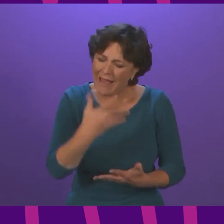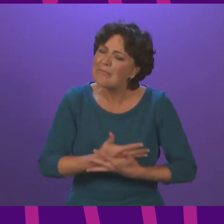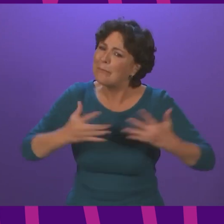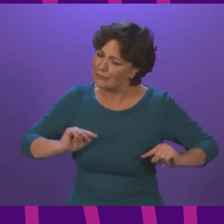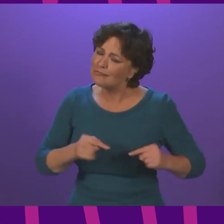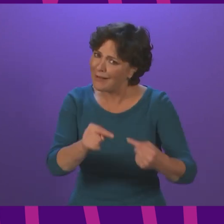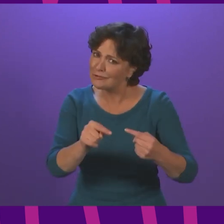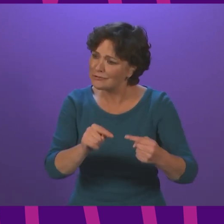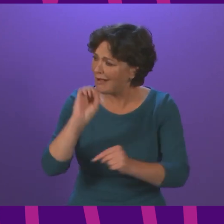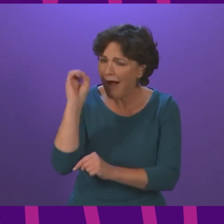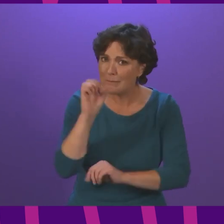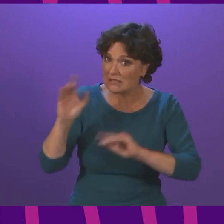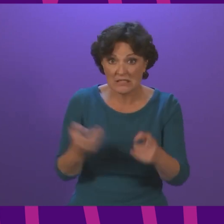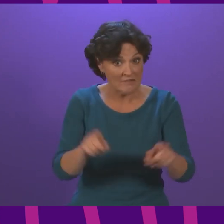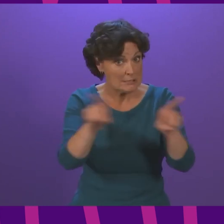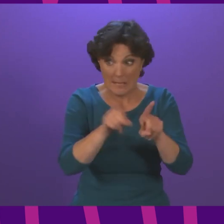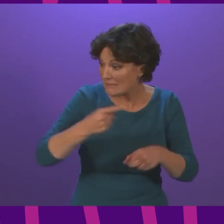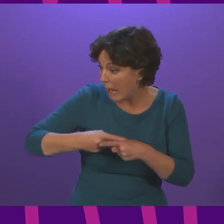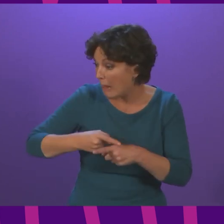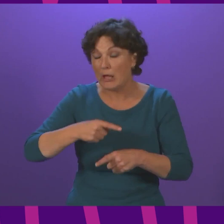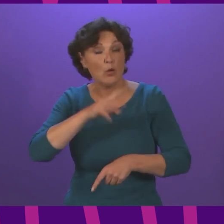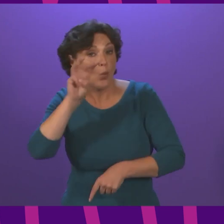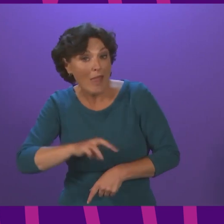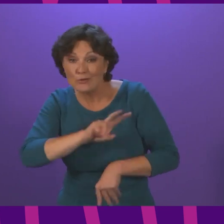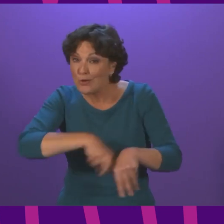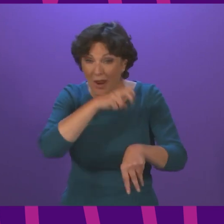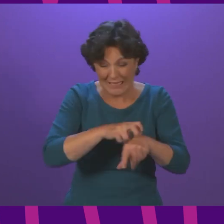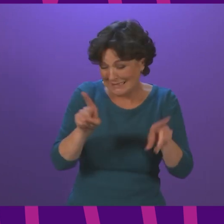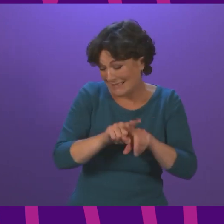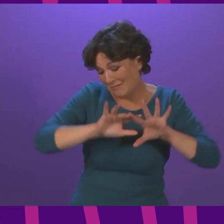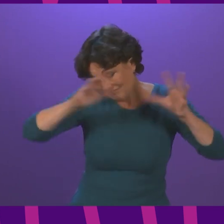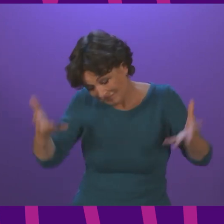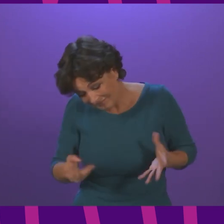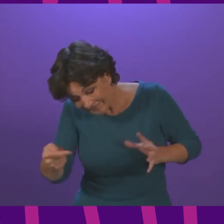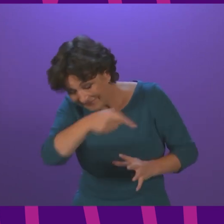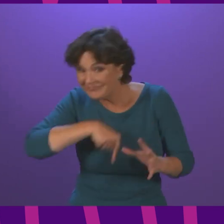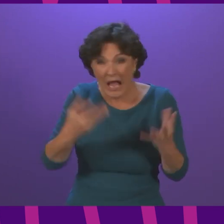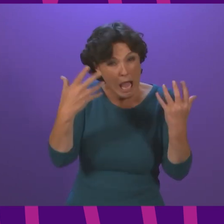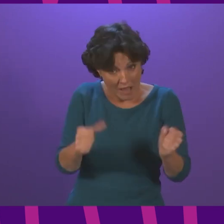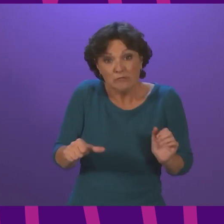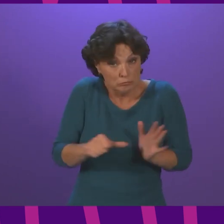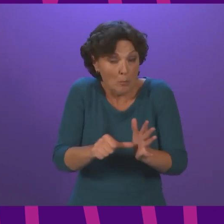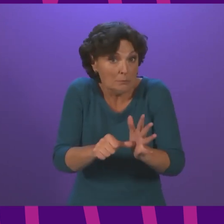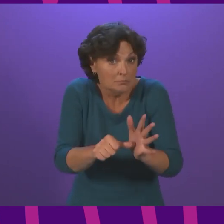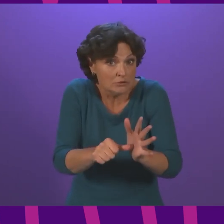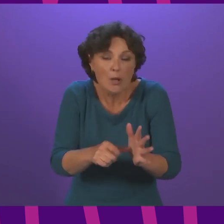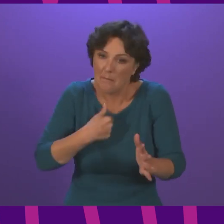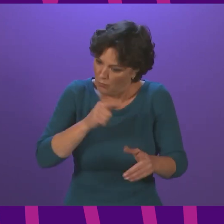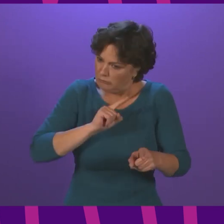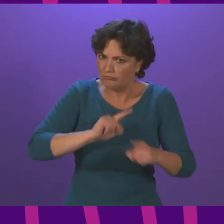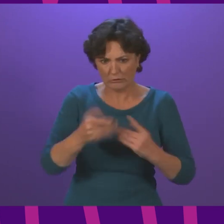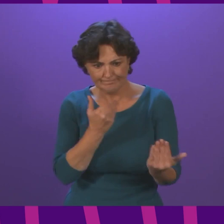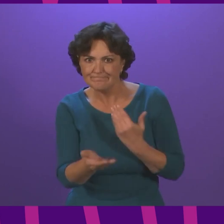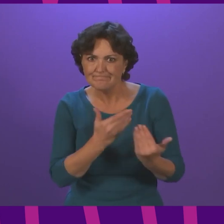service and our National Health Service just as England Wales and Northern Ireland and many countries across the world do we are taking action to